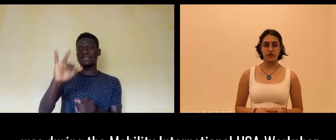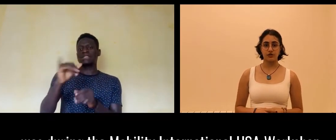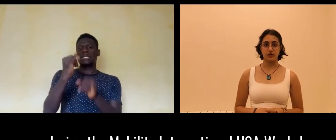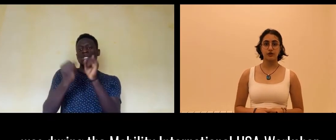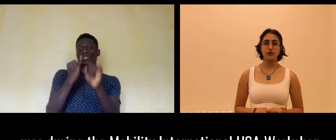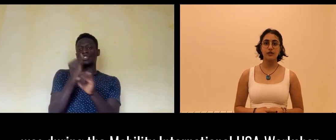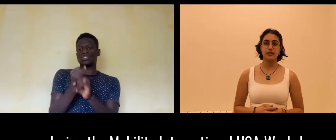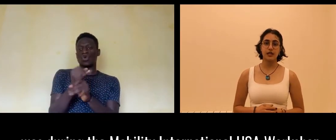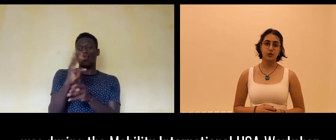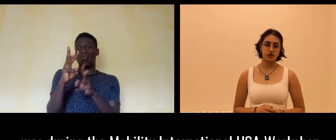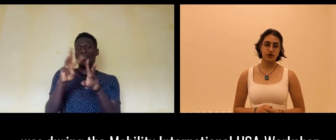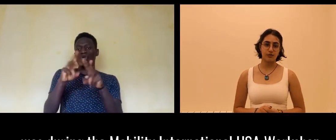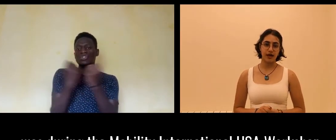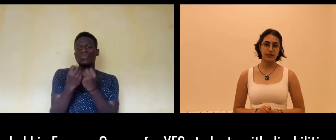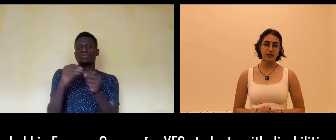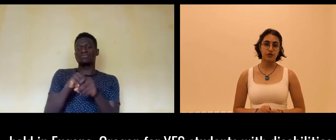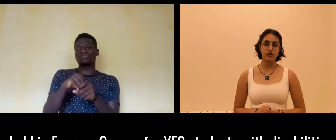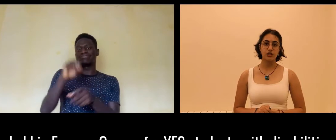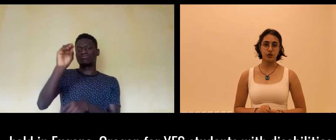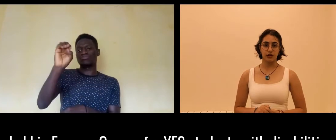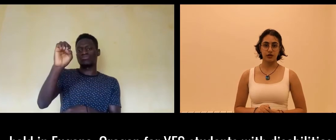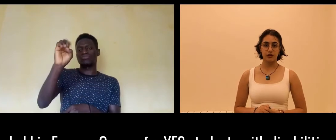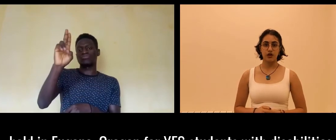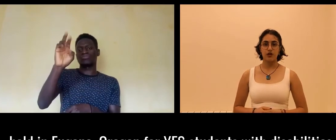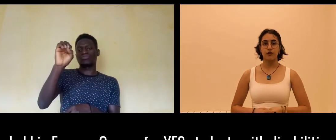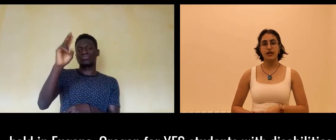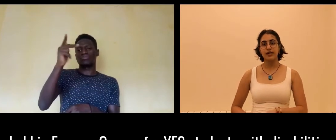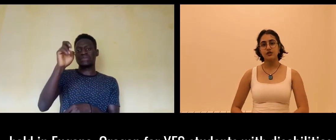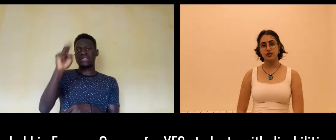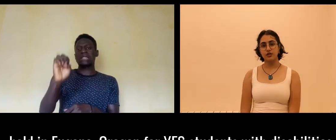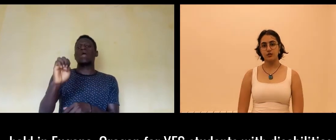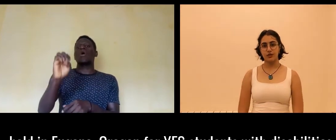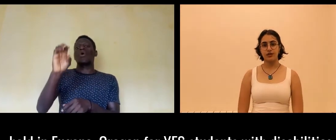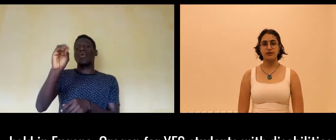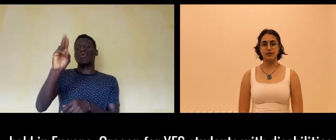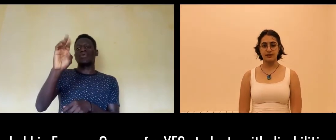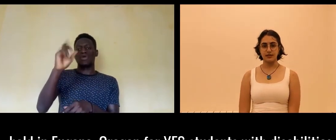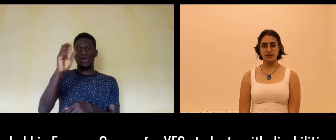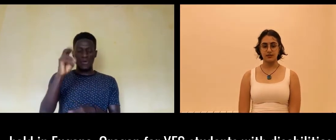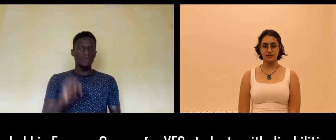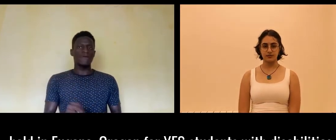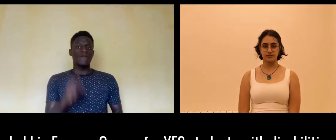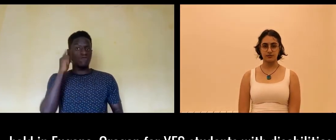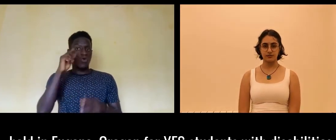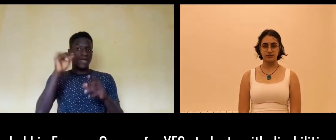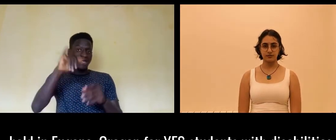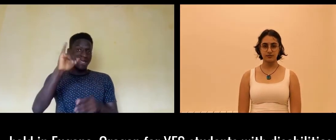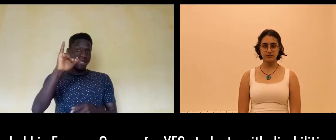International USA workshop held in Eugene, Oregon for YA students with disabilities.